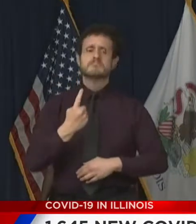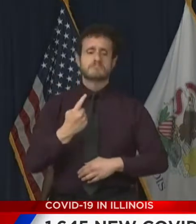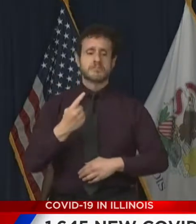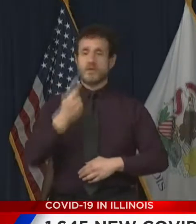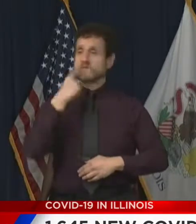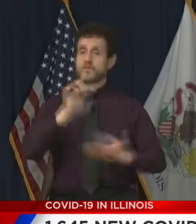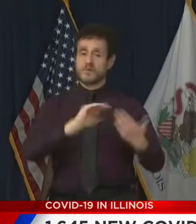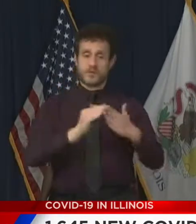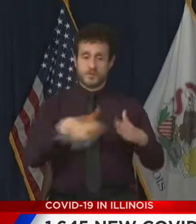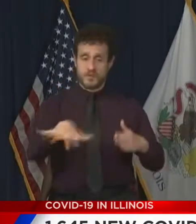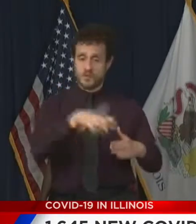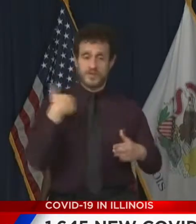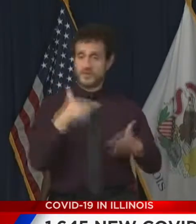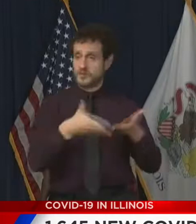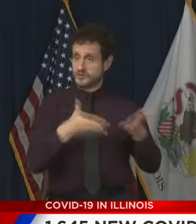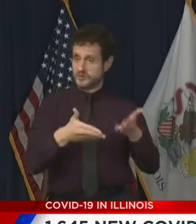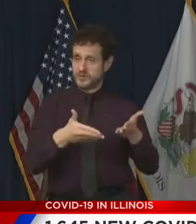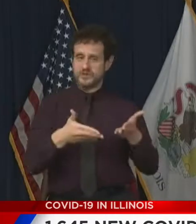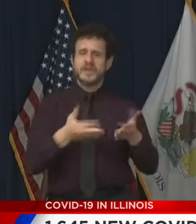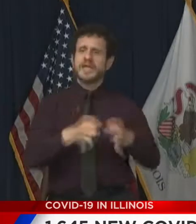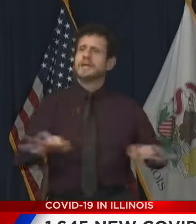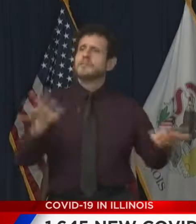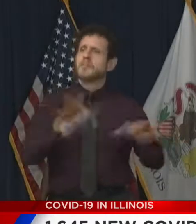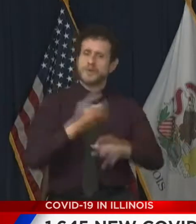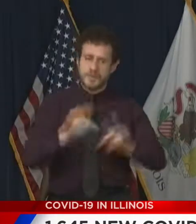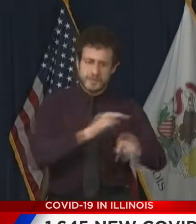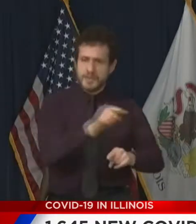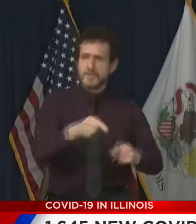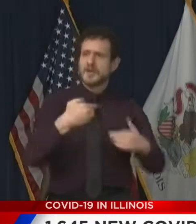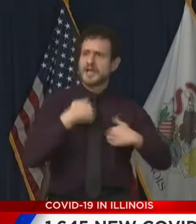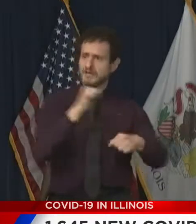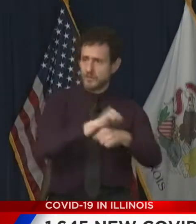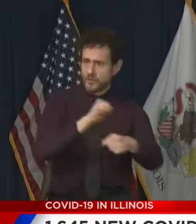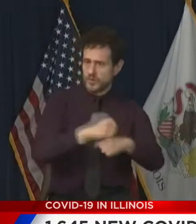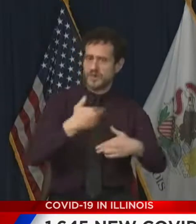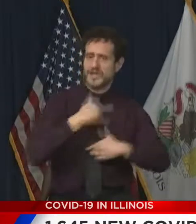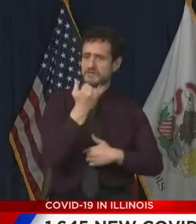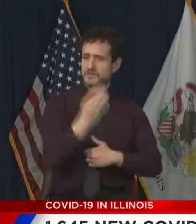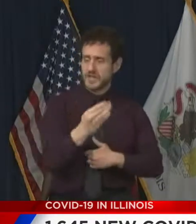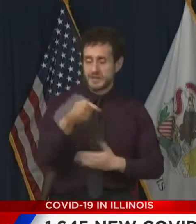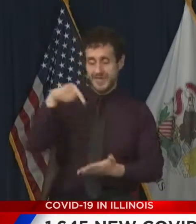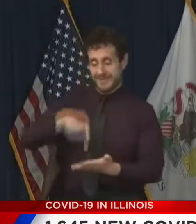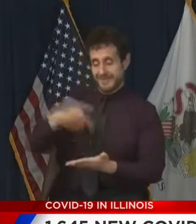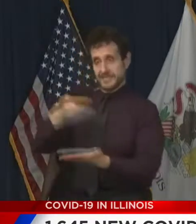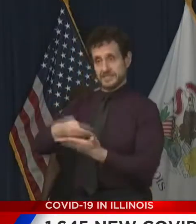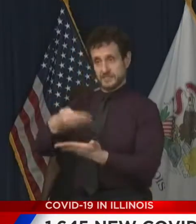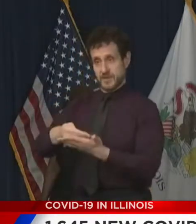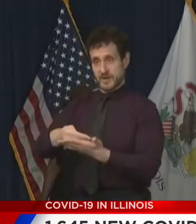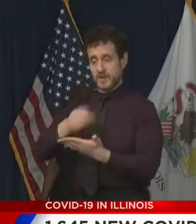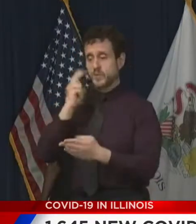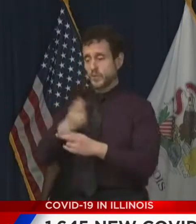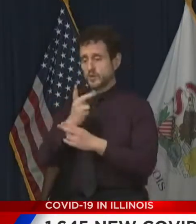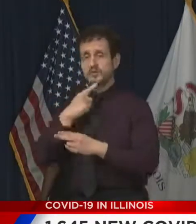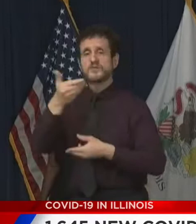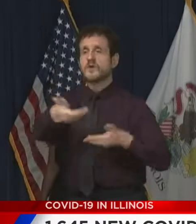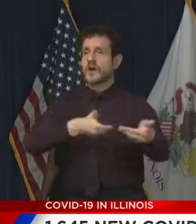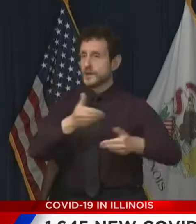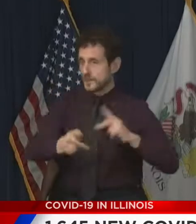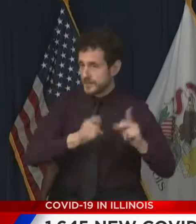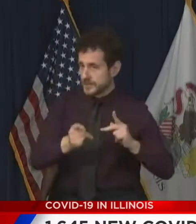communities that we serve. Therefore, this money will be used for hiring, training,